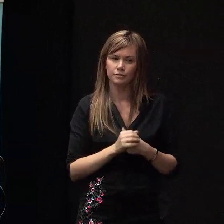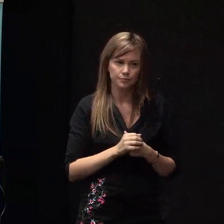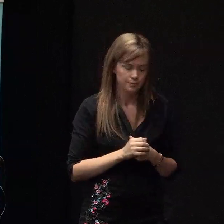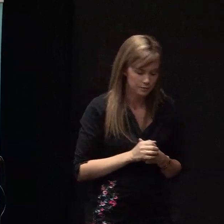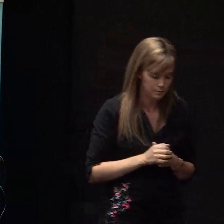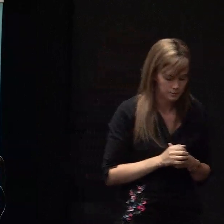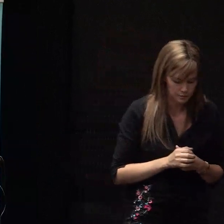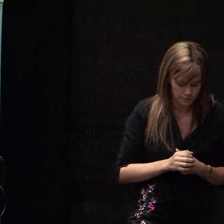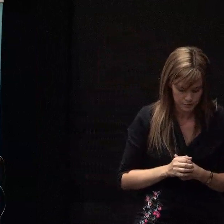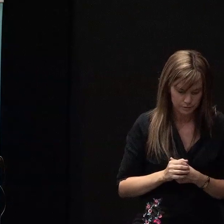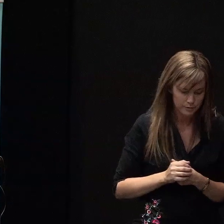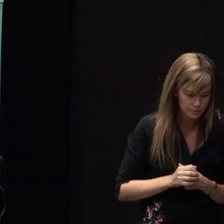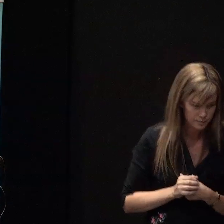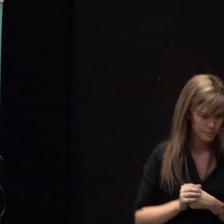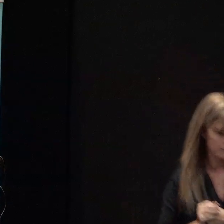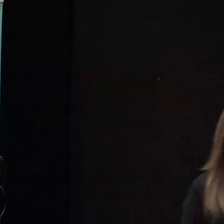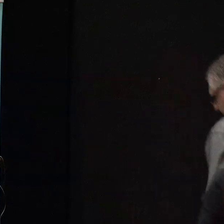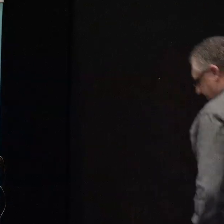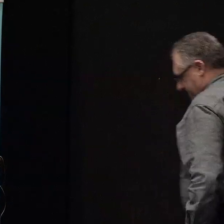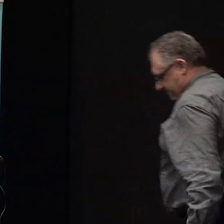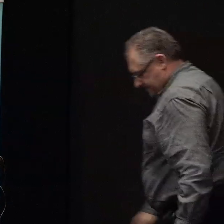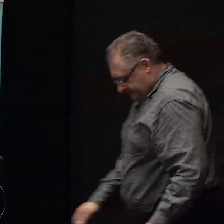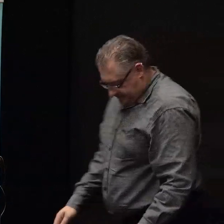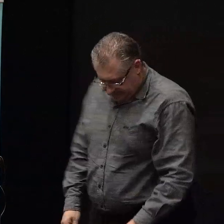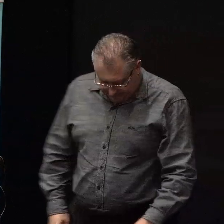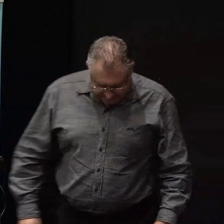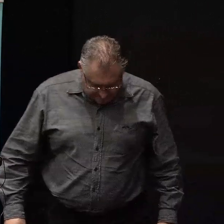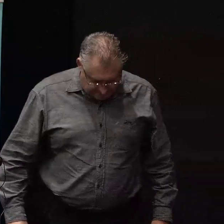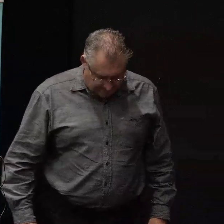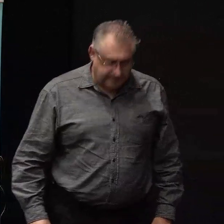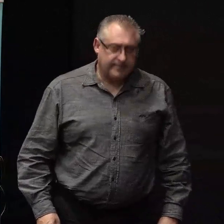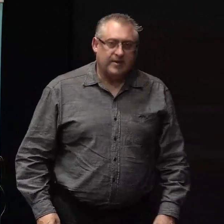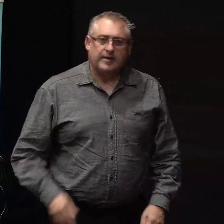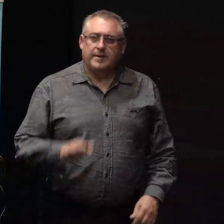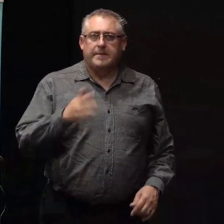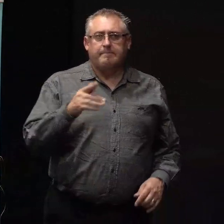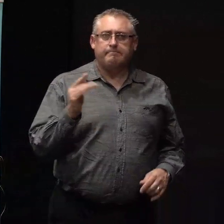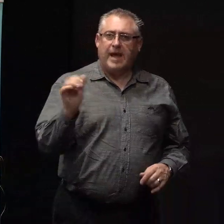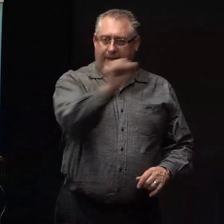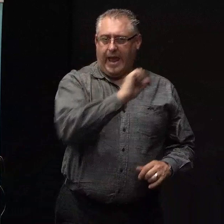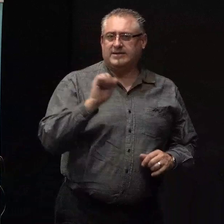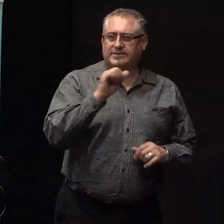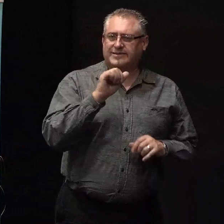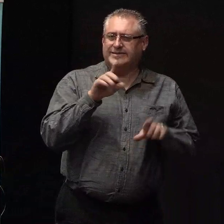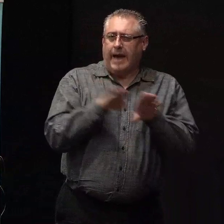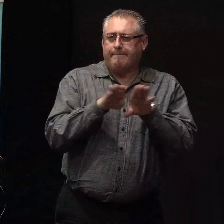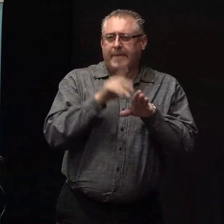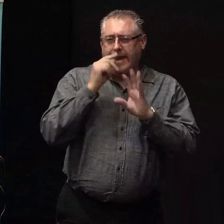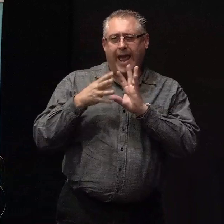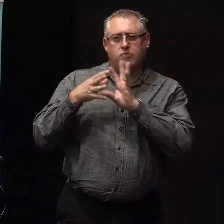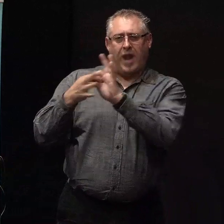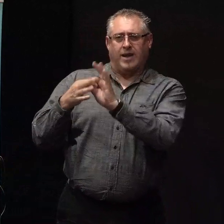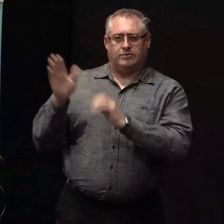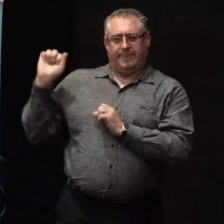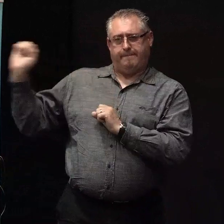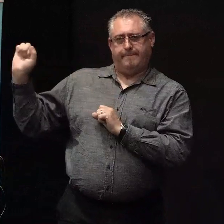So, we may be able to relate to much of that. What I find really interesting in there is without personal space, without, you privacy,